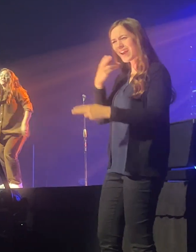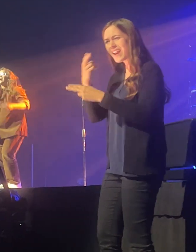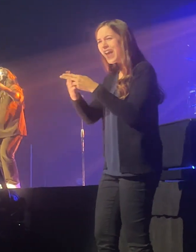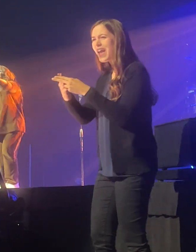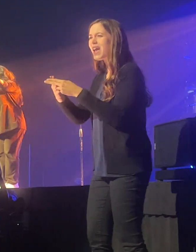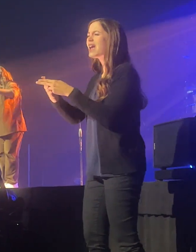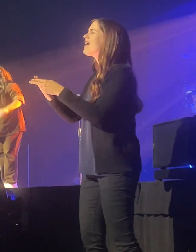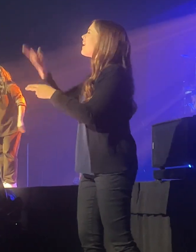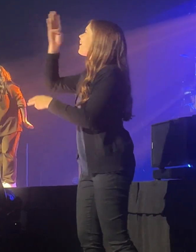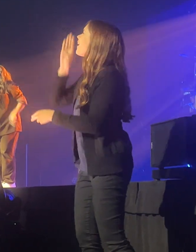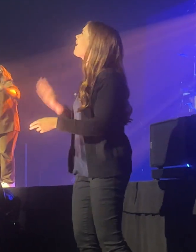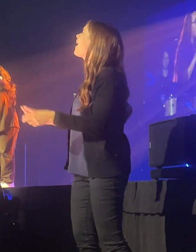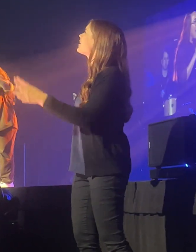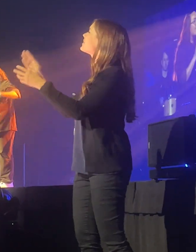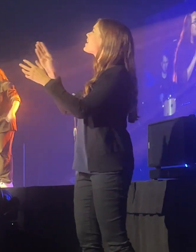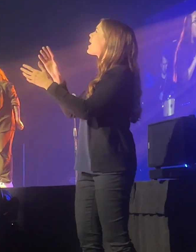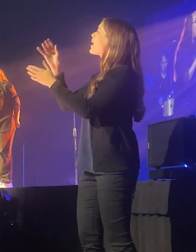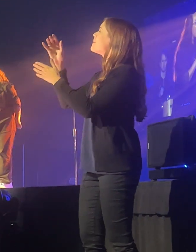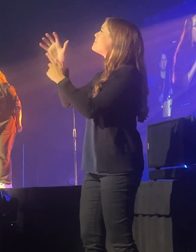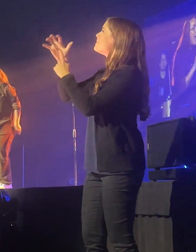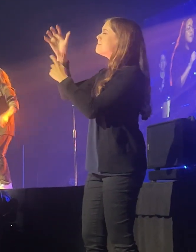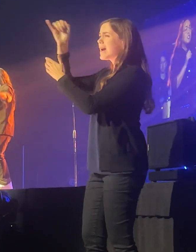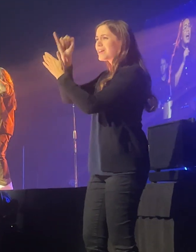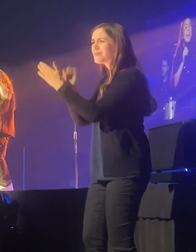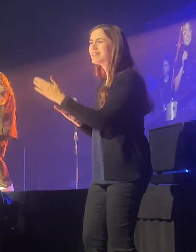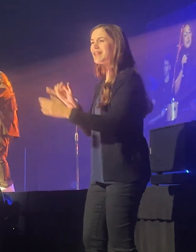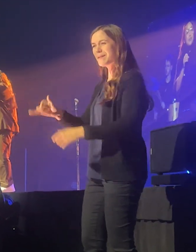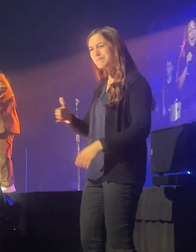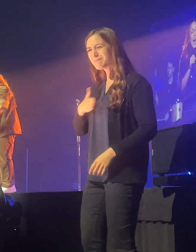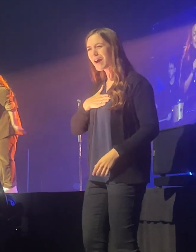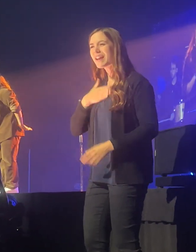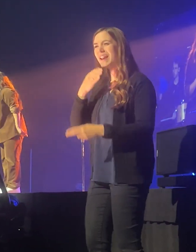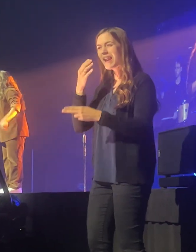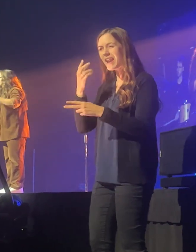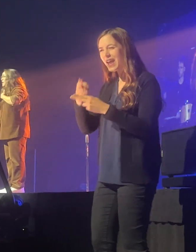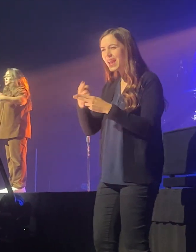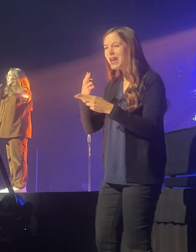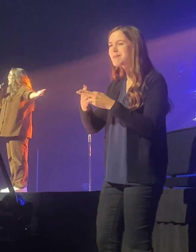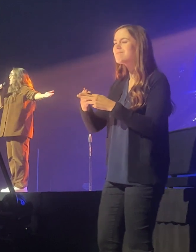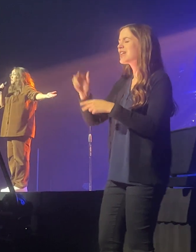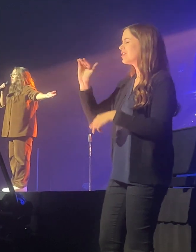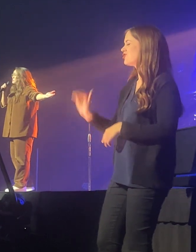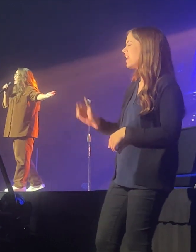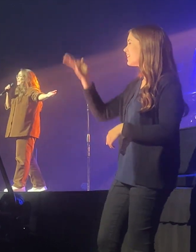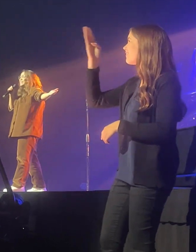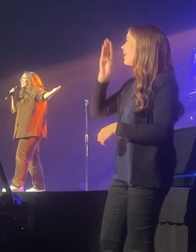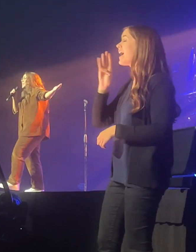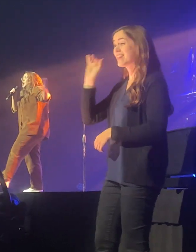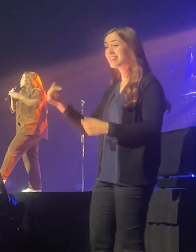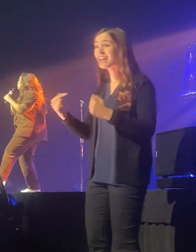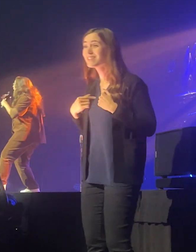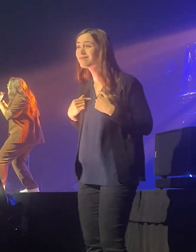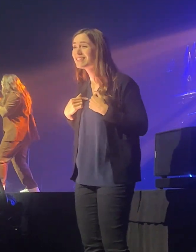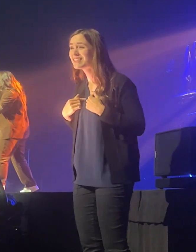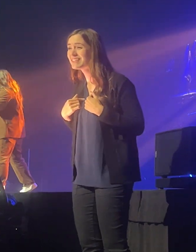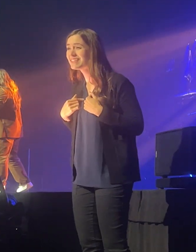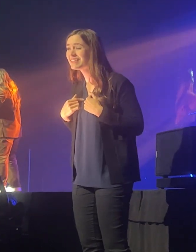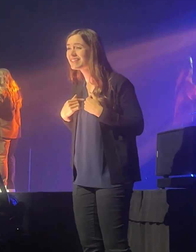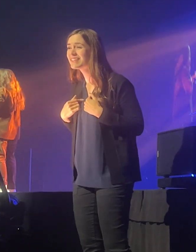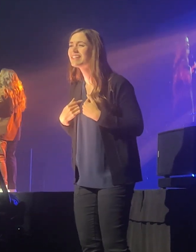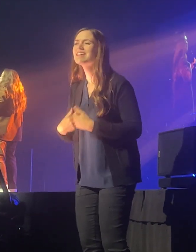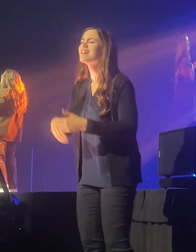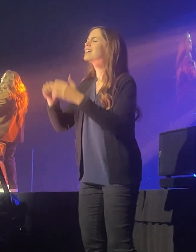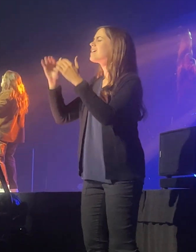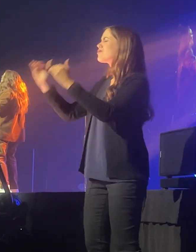name. God's masterpiece, that's my name. Child of God, you must be looking for me. Greatly